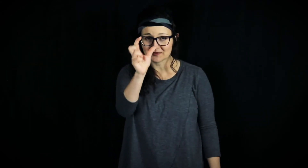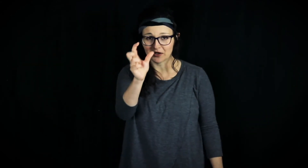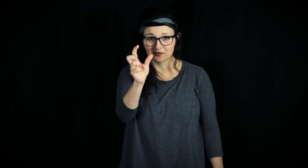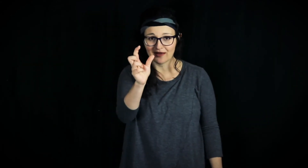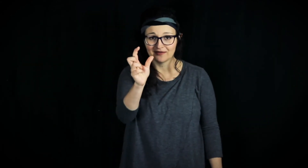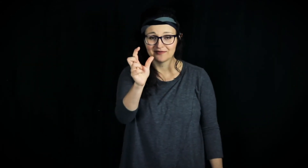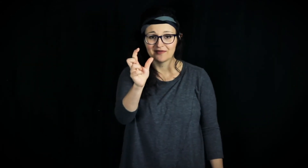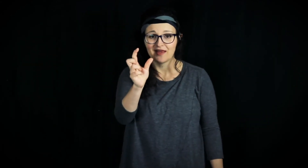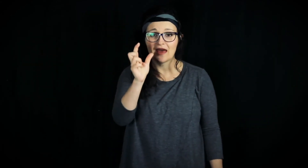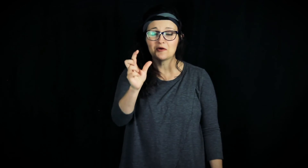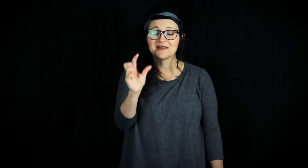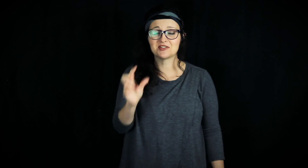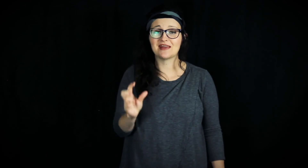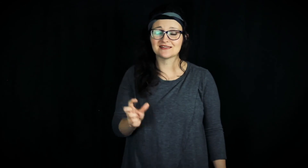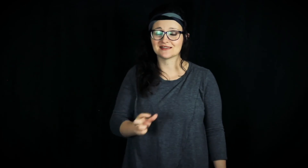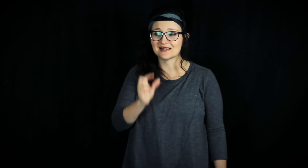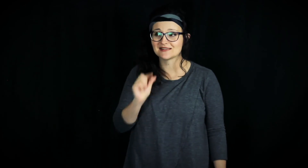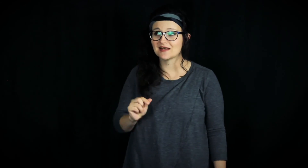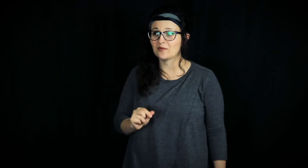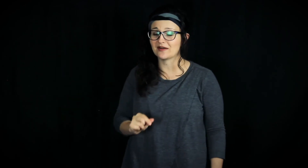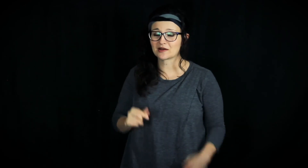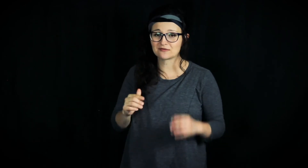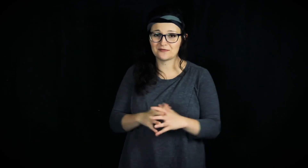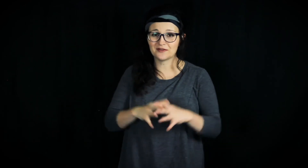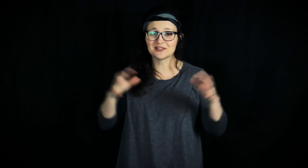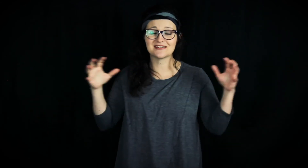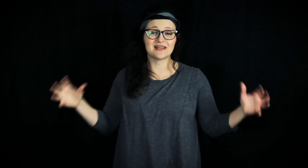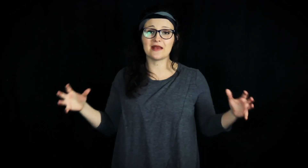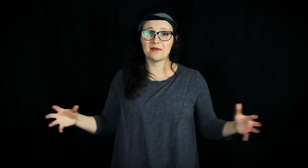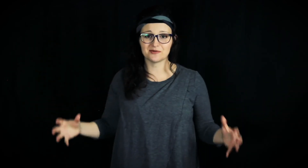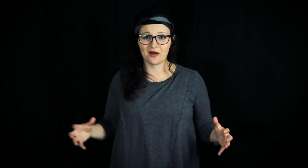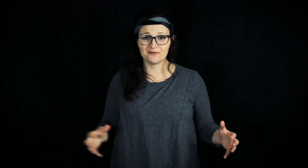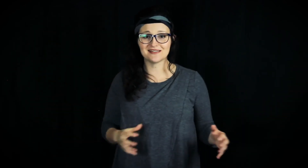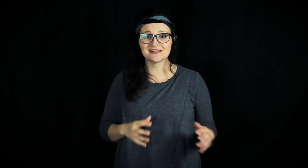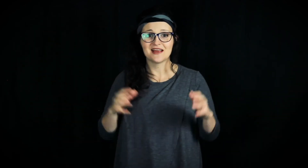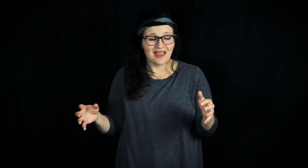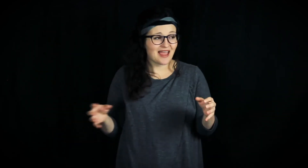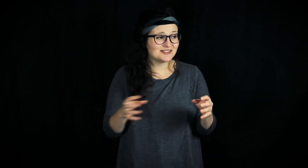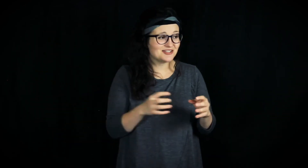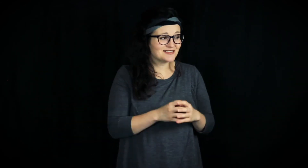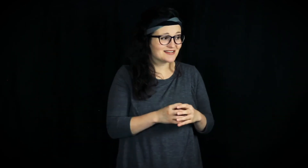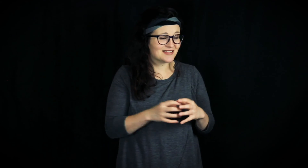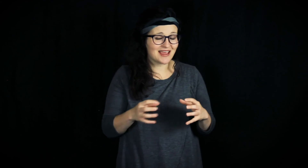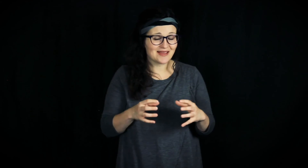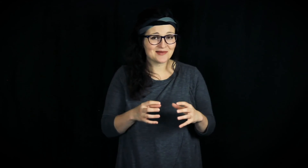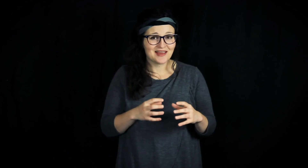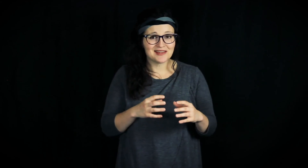marked red. That would be the chances that someone could have fulfilled just these eight major prophecies. And Jesus came and